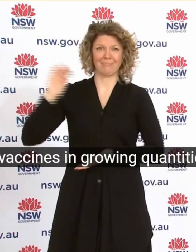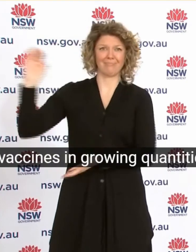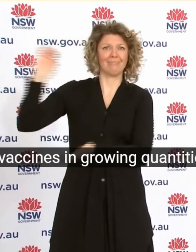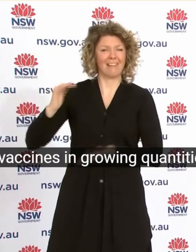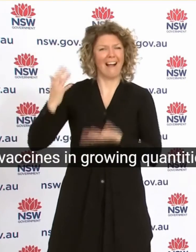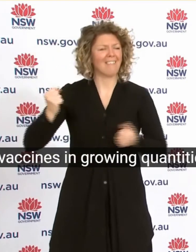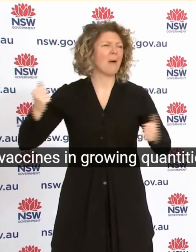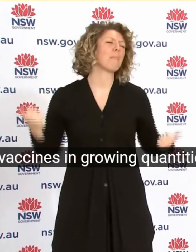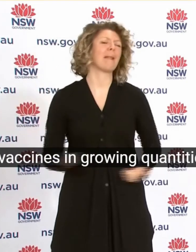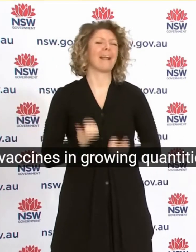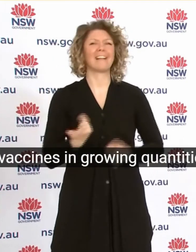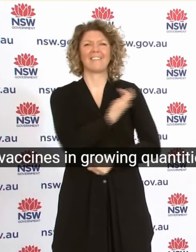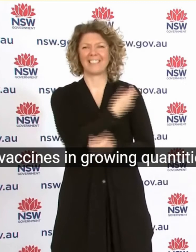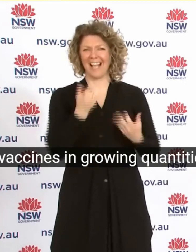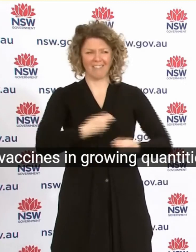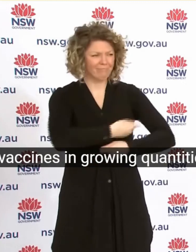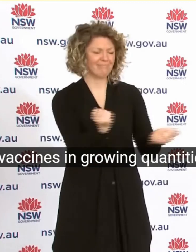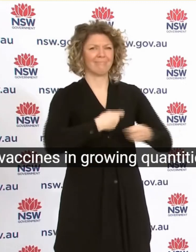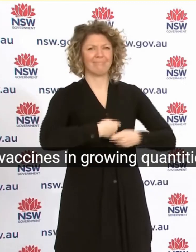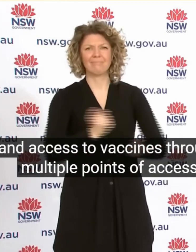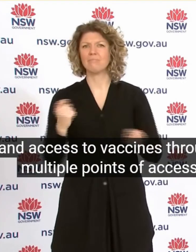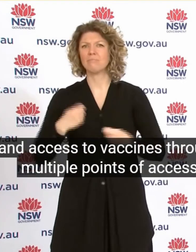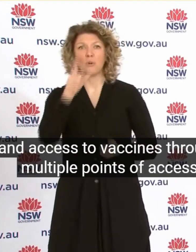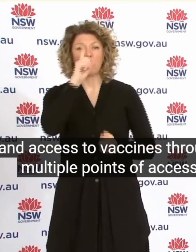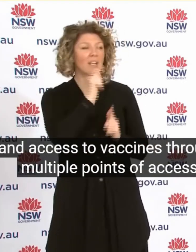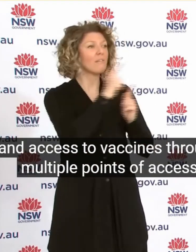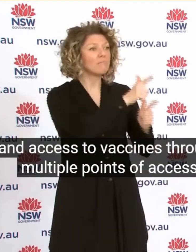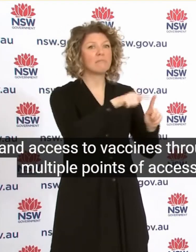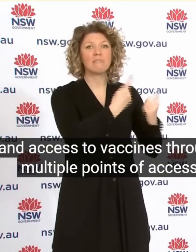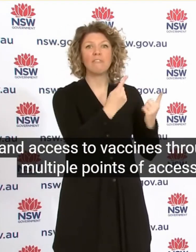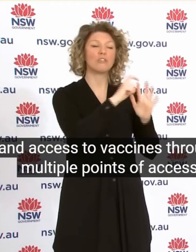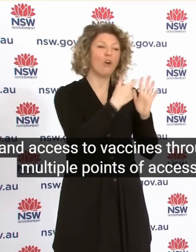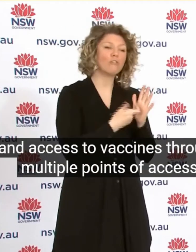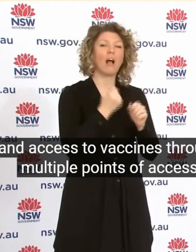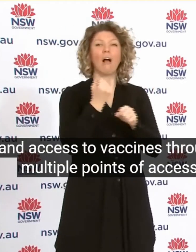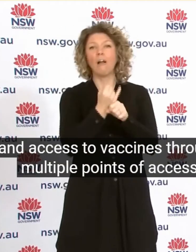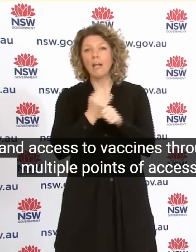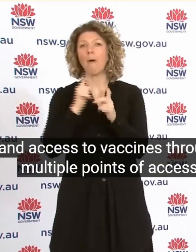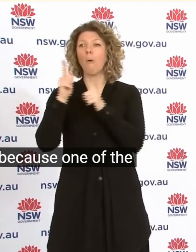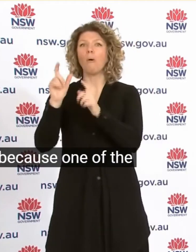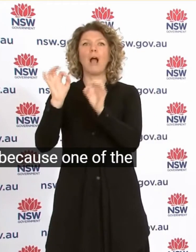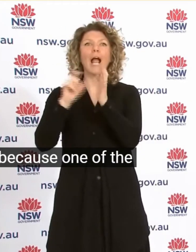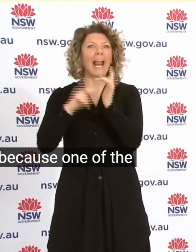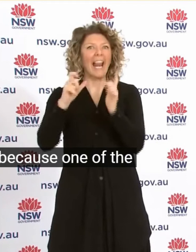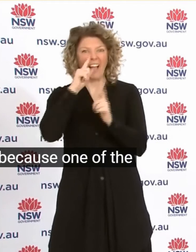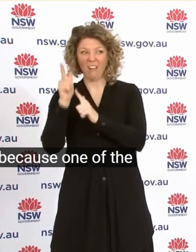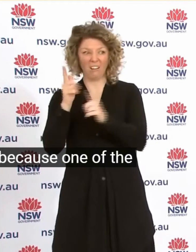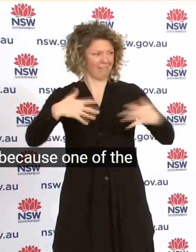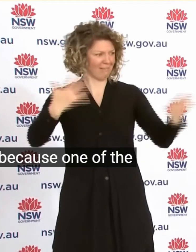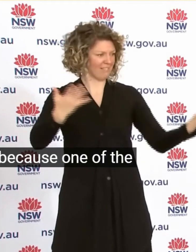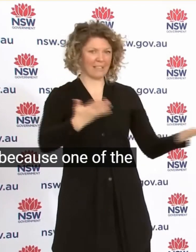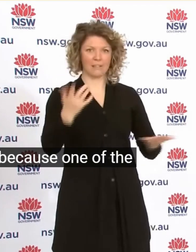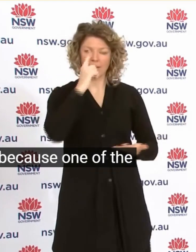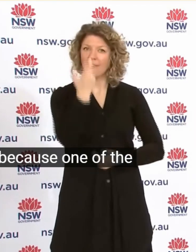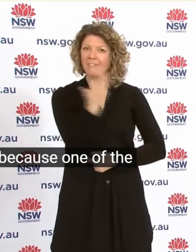Growing Quantities And Access To Vaccines Through Multiple Points Of Access Because One Of The Other Points I'd Like To Make